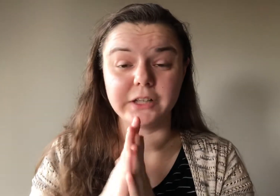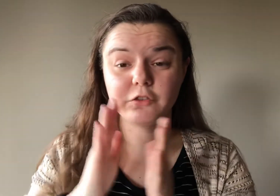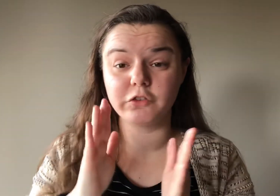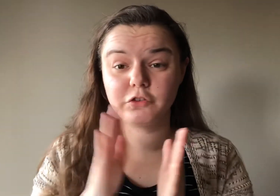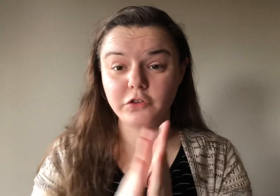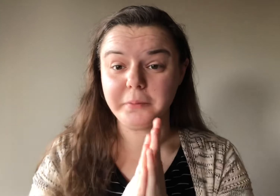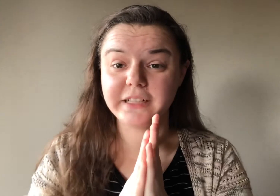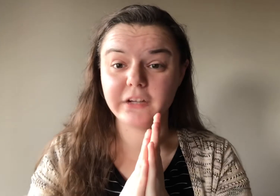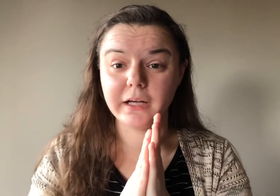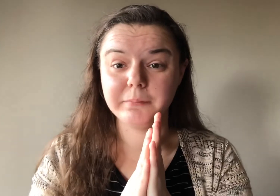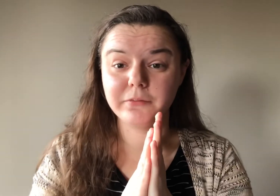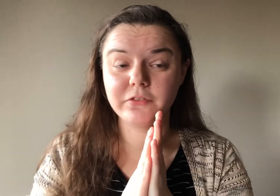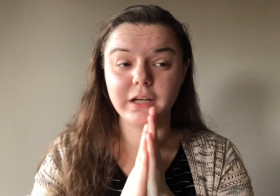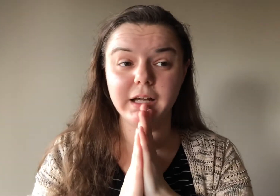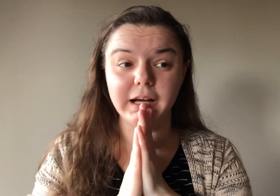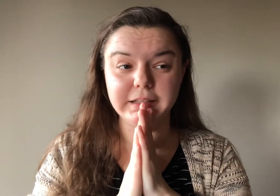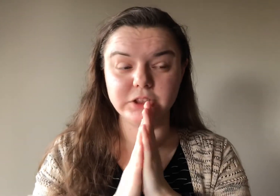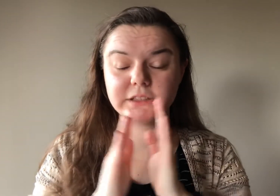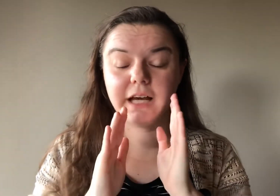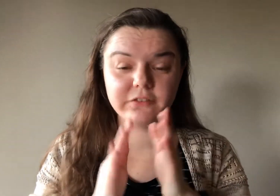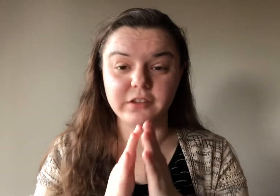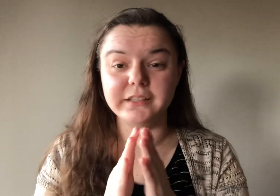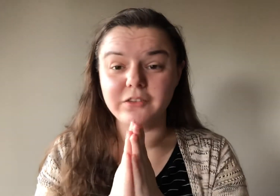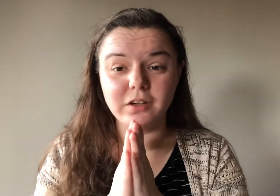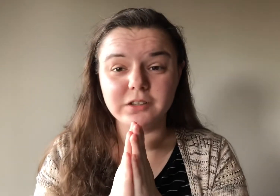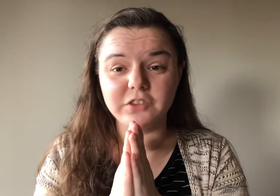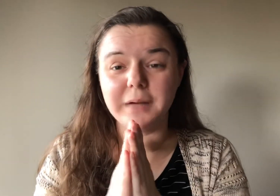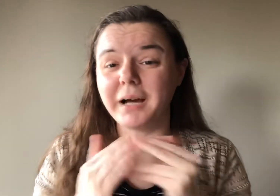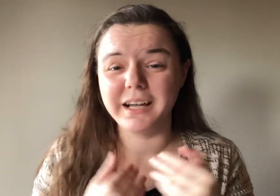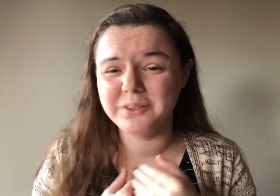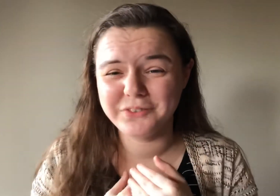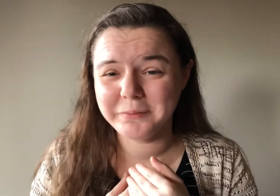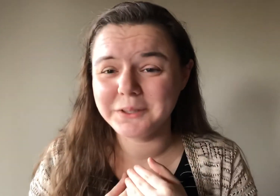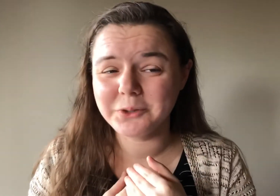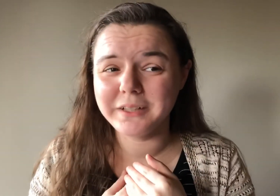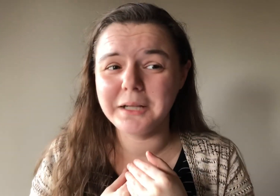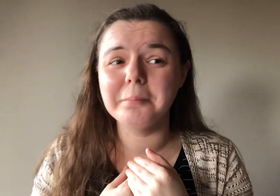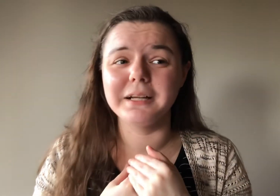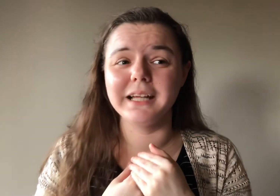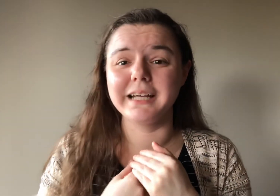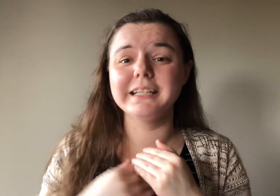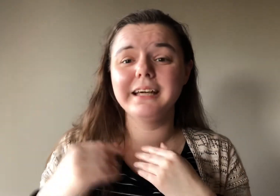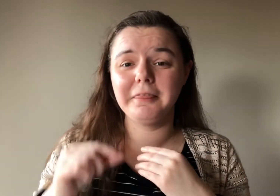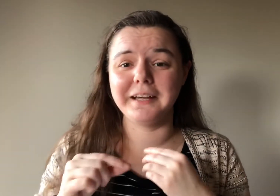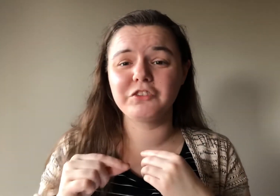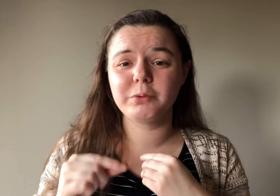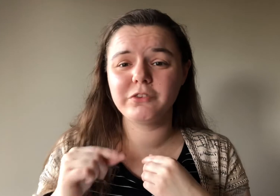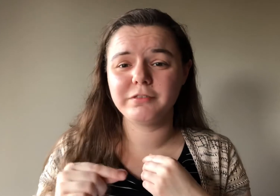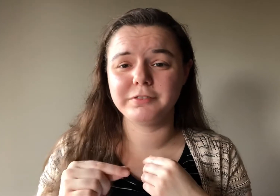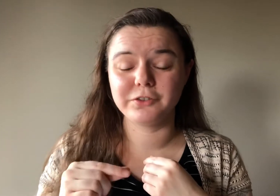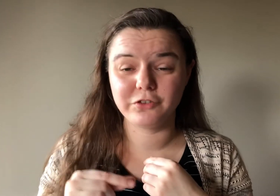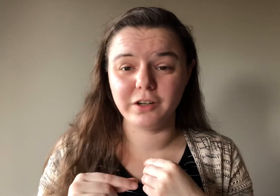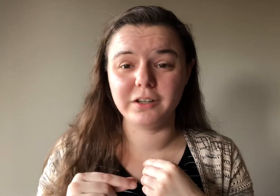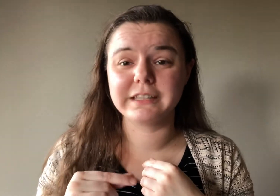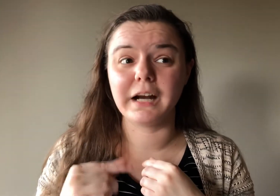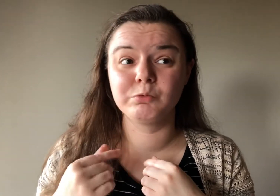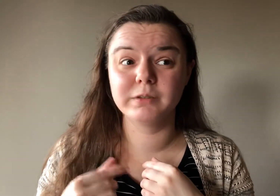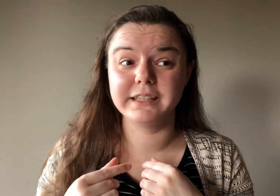Thanks so many times, and I just, I sing that song all the time. I don't speak Korean, but, like, Thanks was the first song that I really